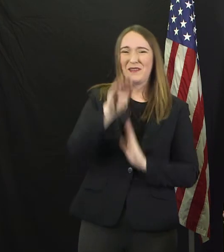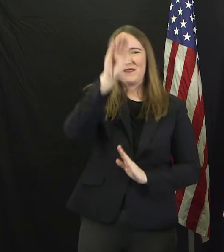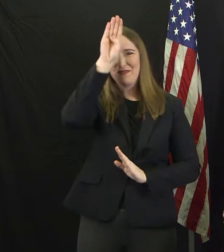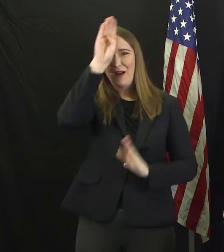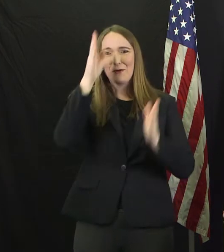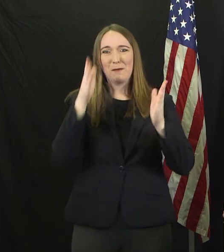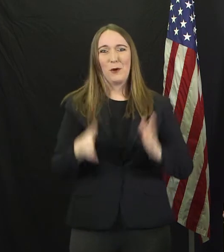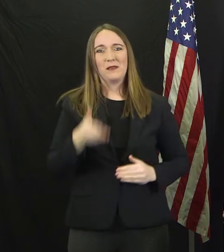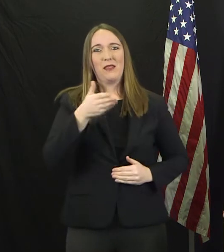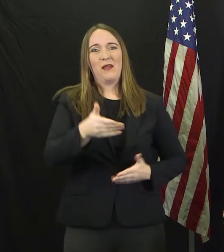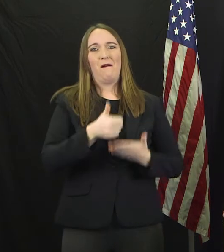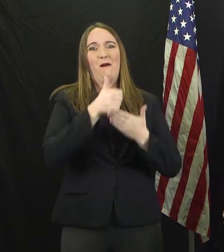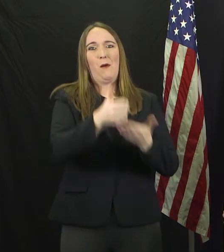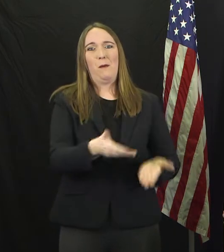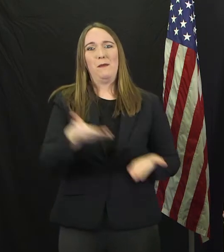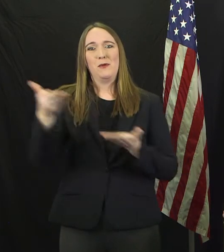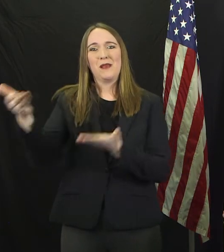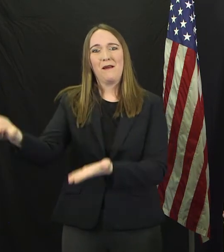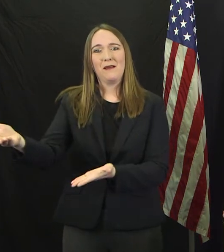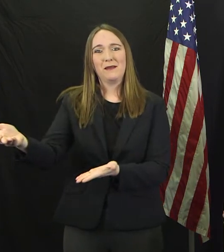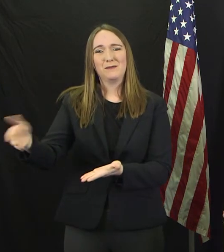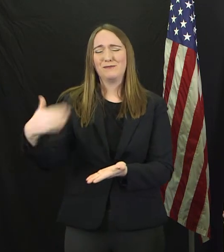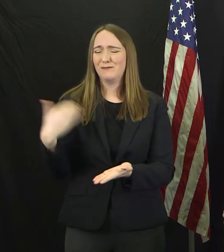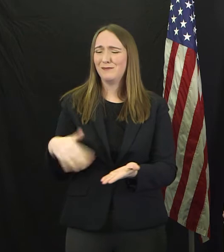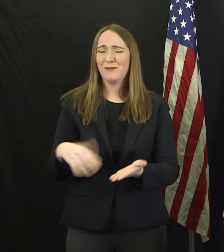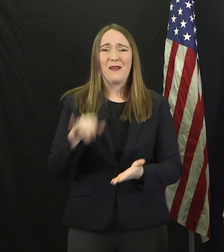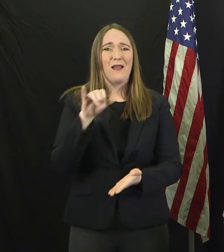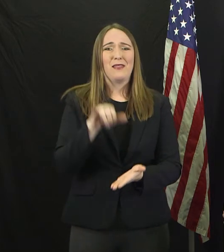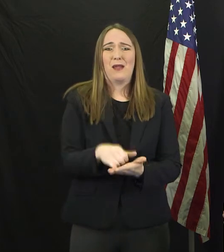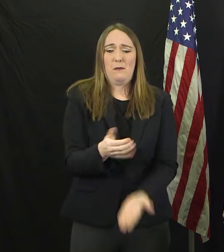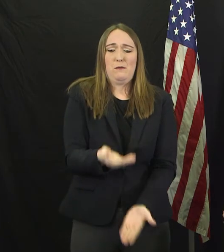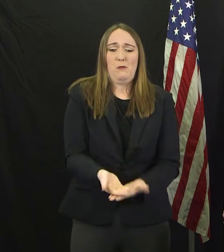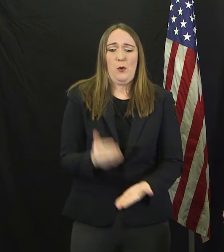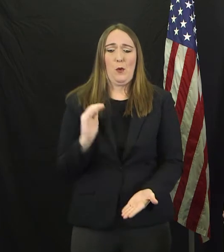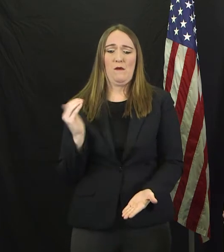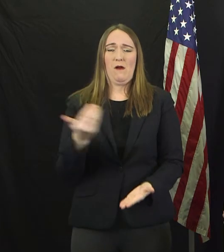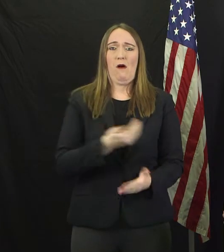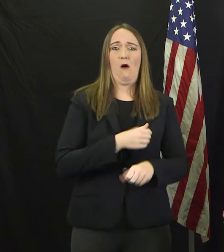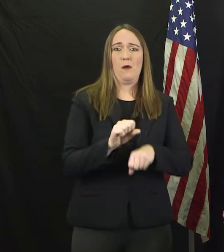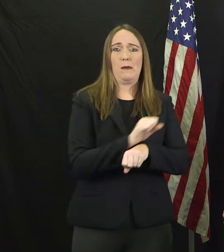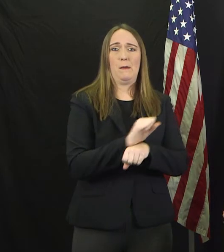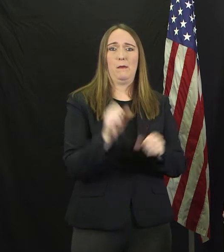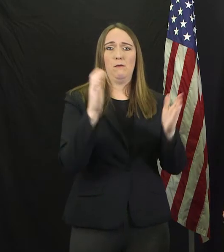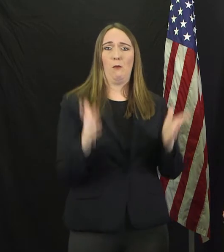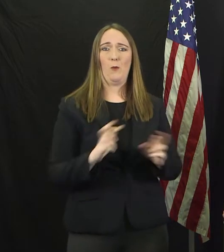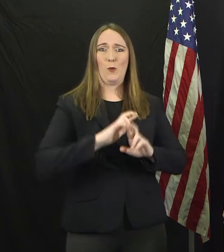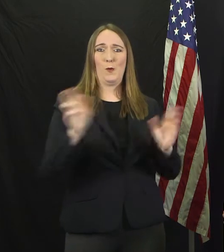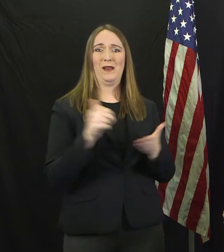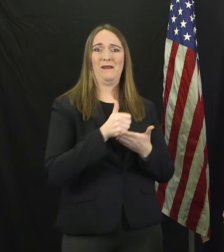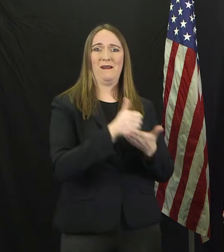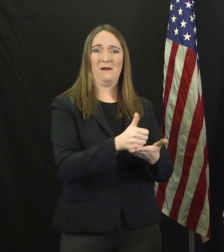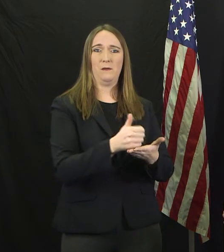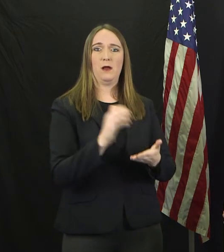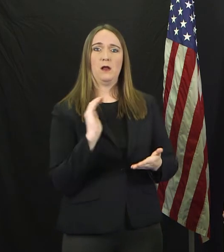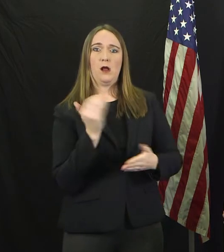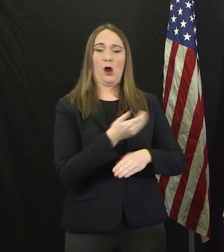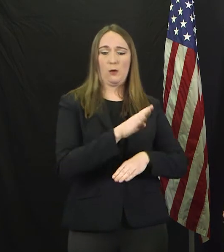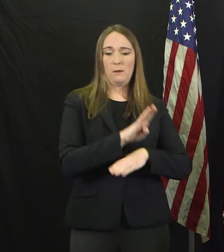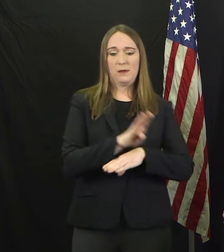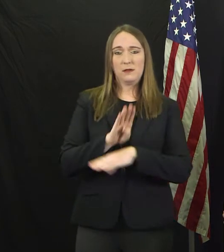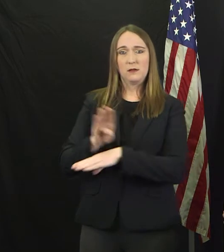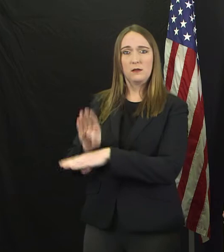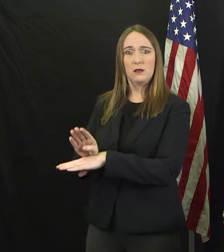our employees are coming together to help and how our businesses have become incredibly strong and even